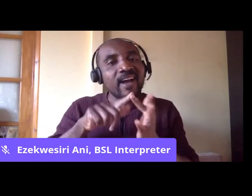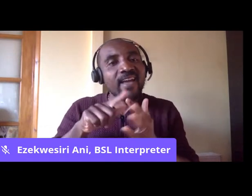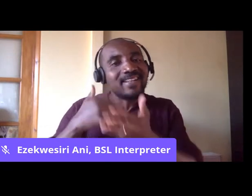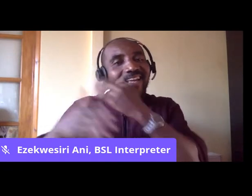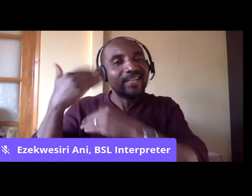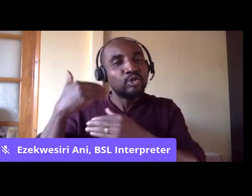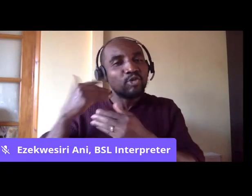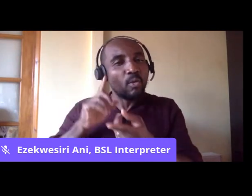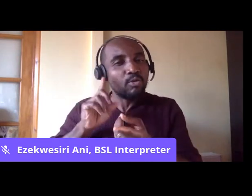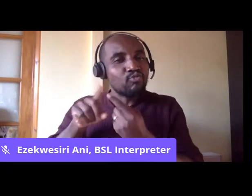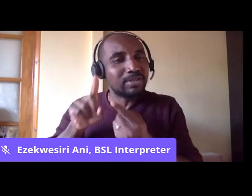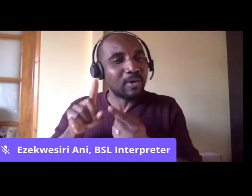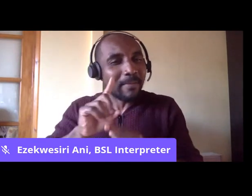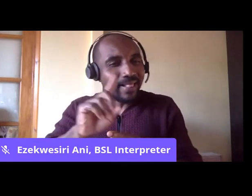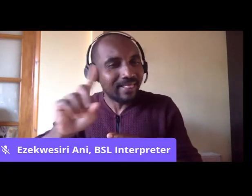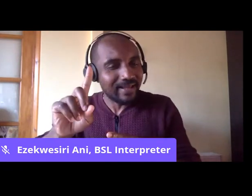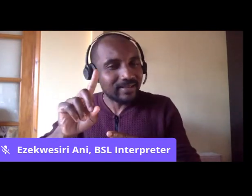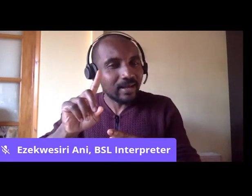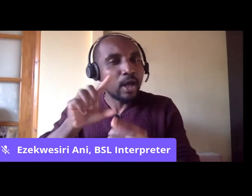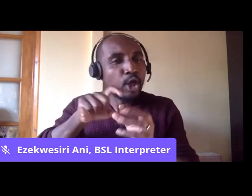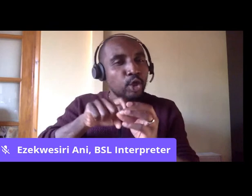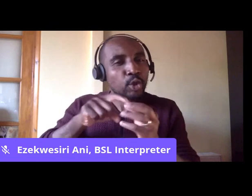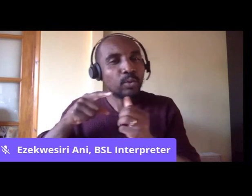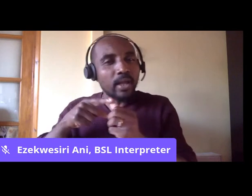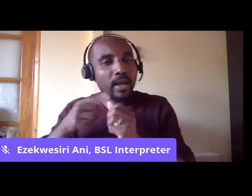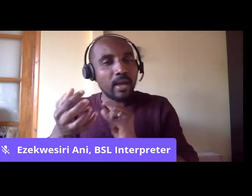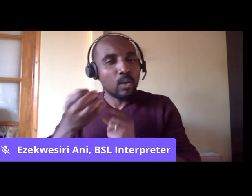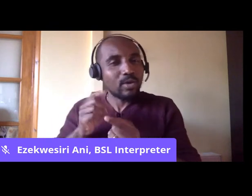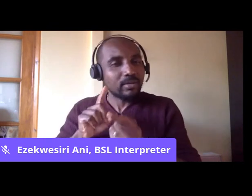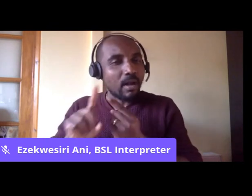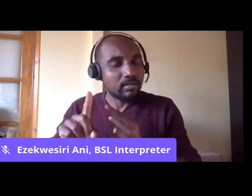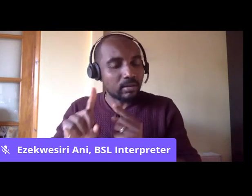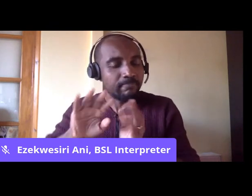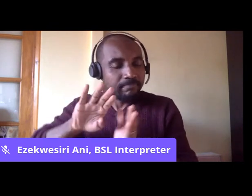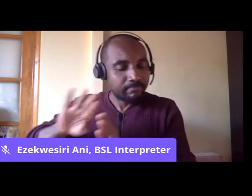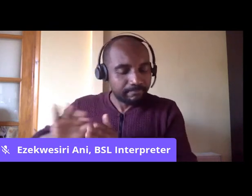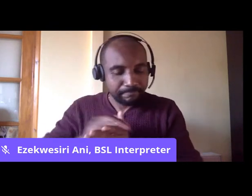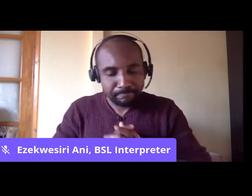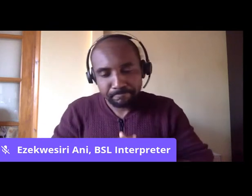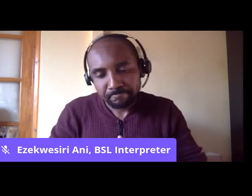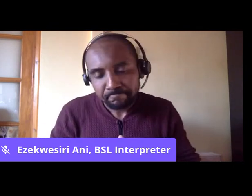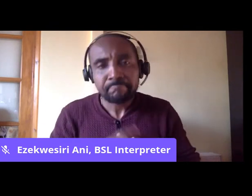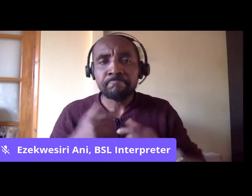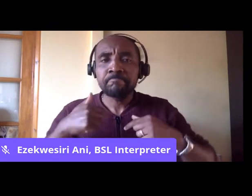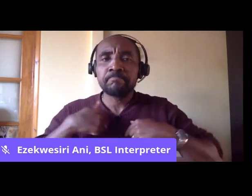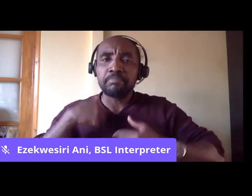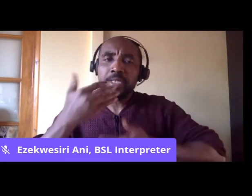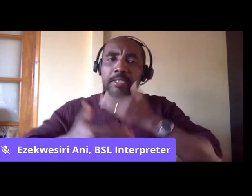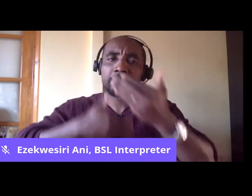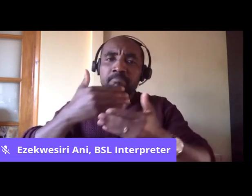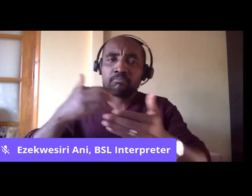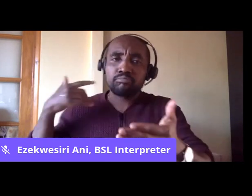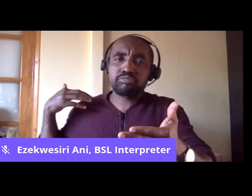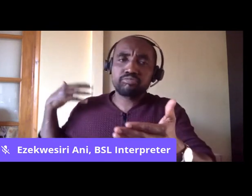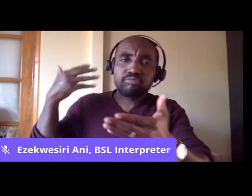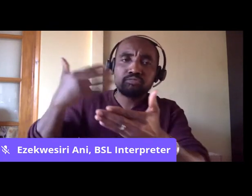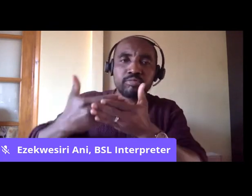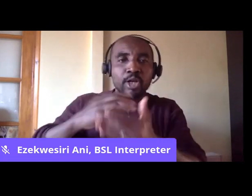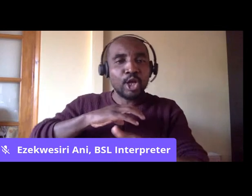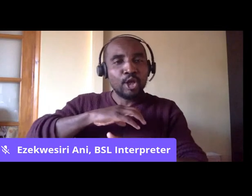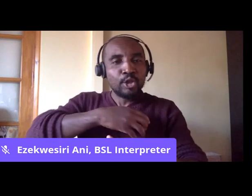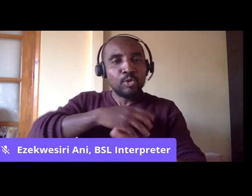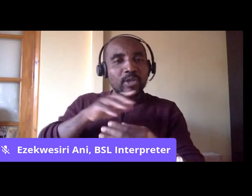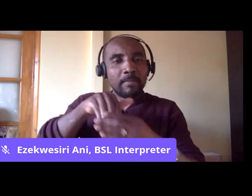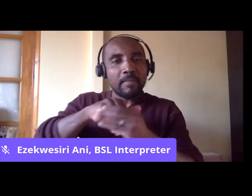later in the question and answer session. I speak as a long-term member of a trade union,